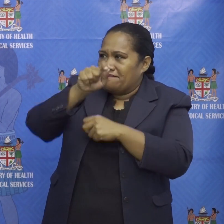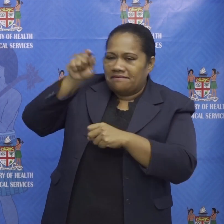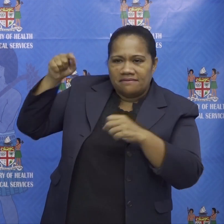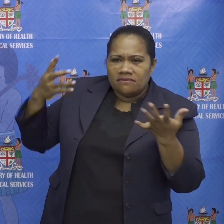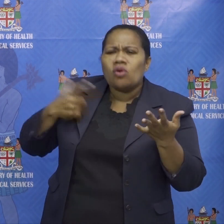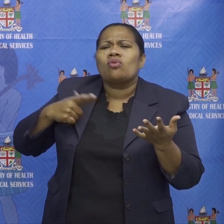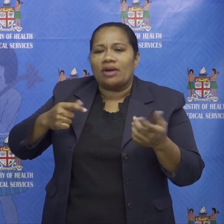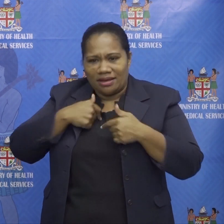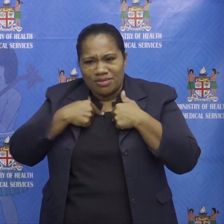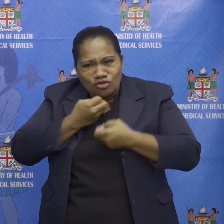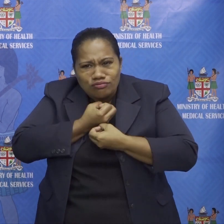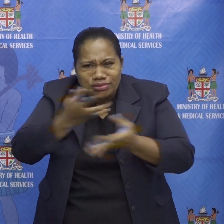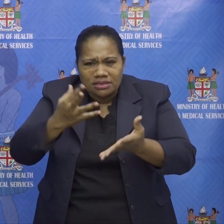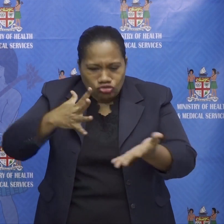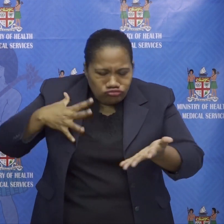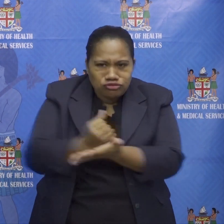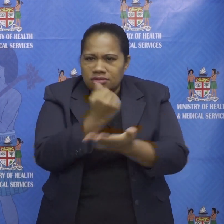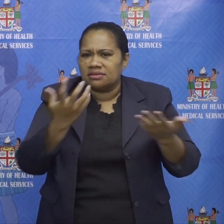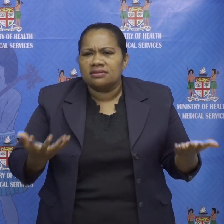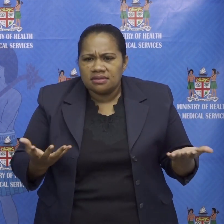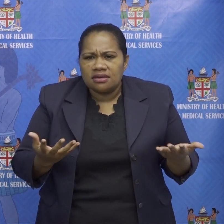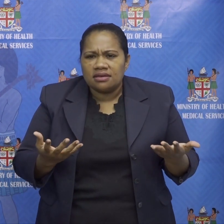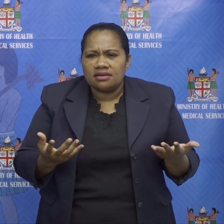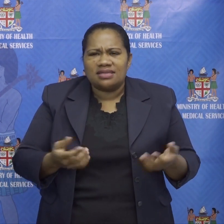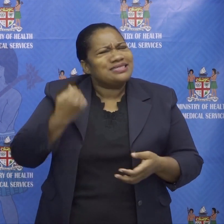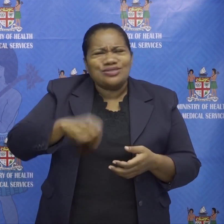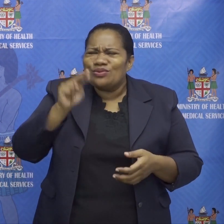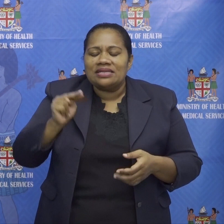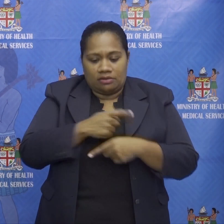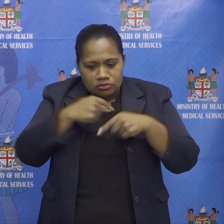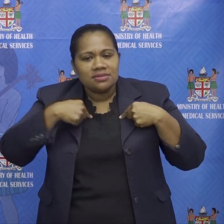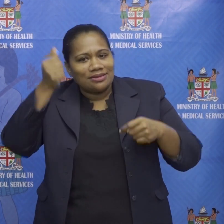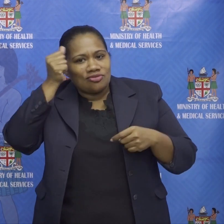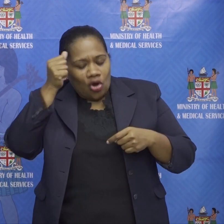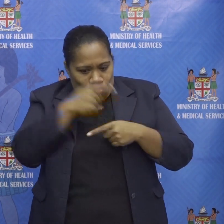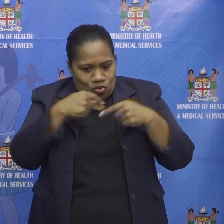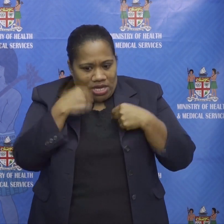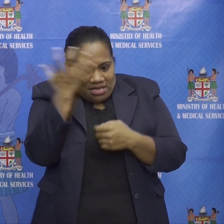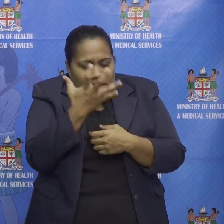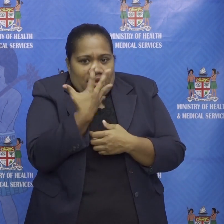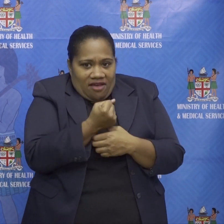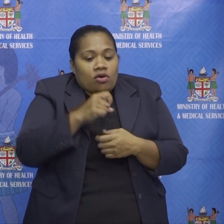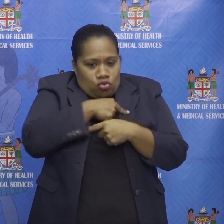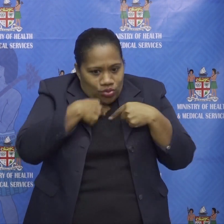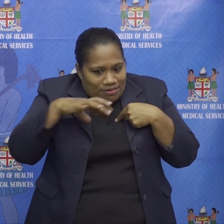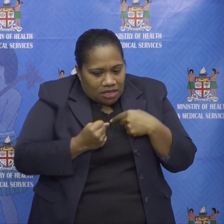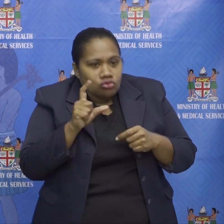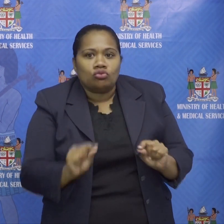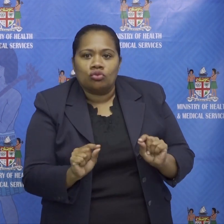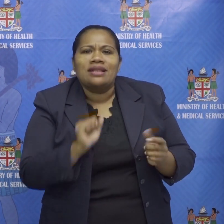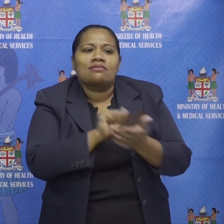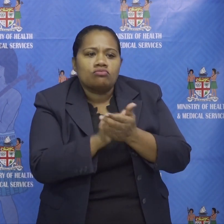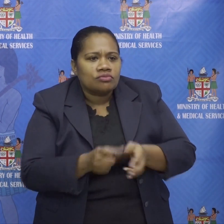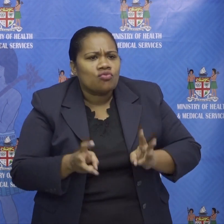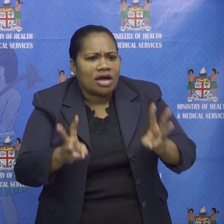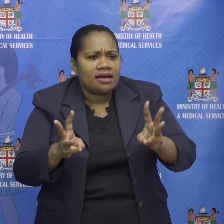there is absolutely no need for to be compulsory we just know that we're going to be in danger we react in a constructive manner